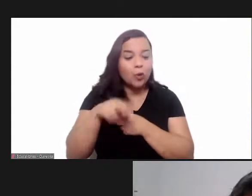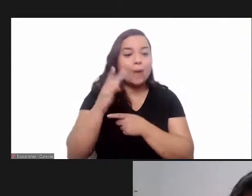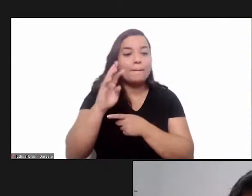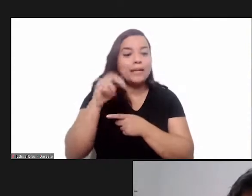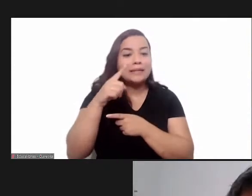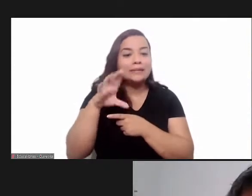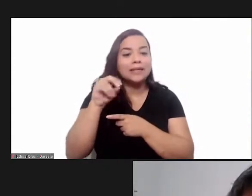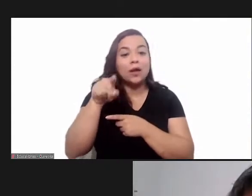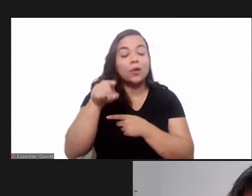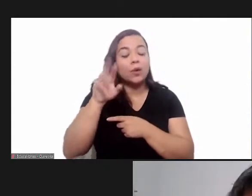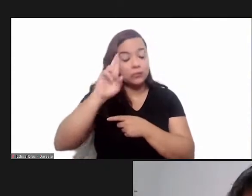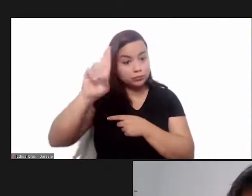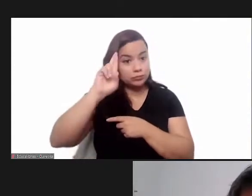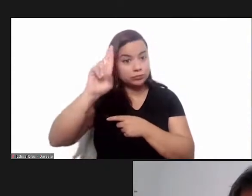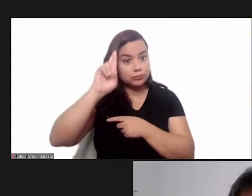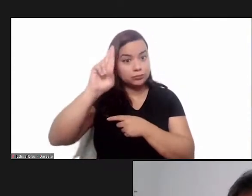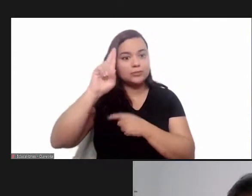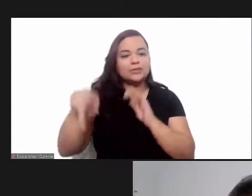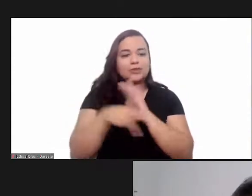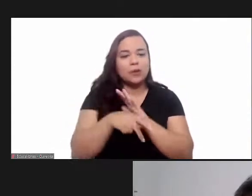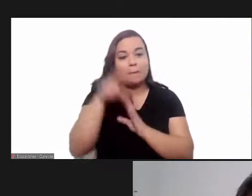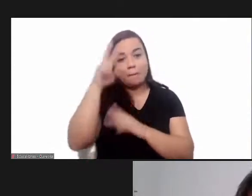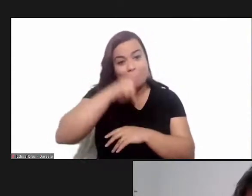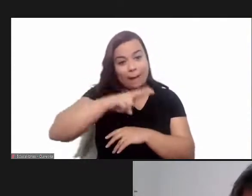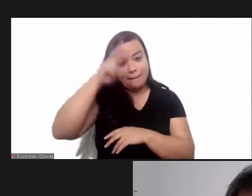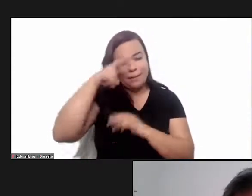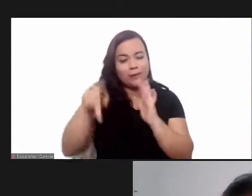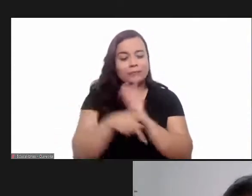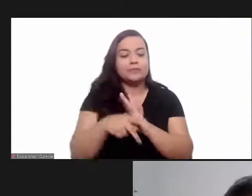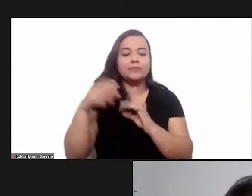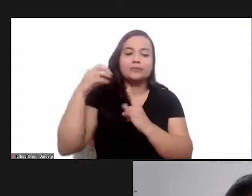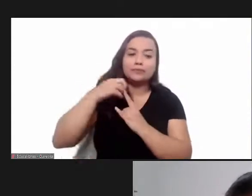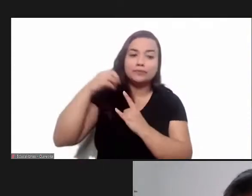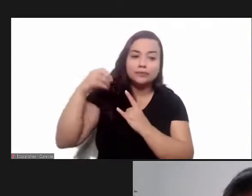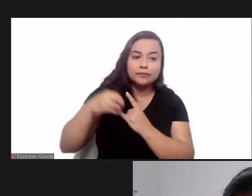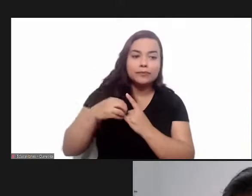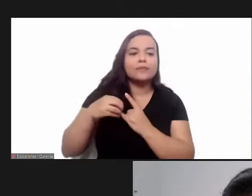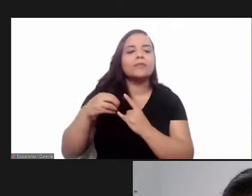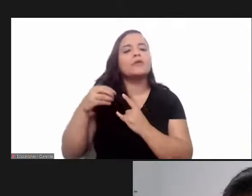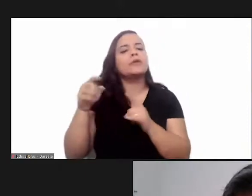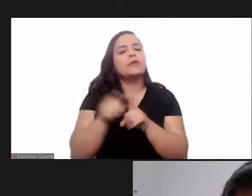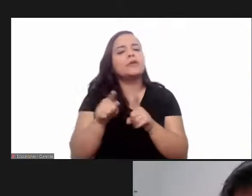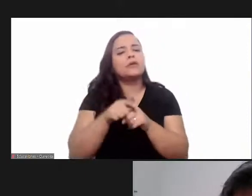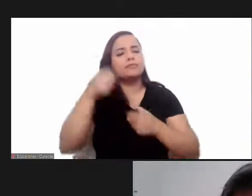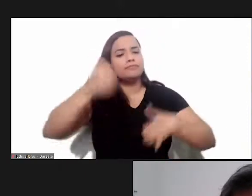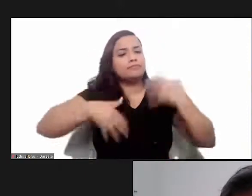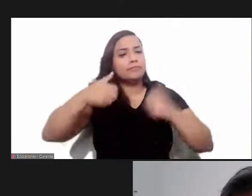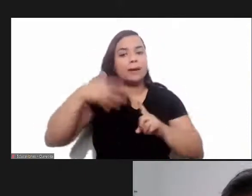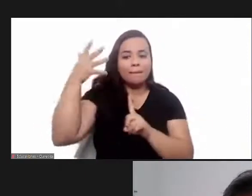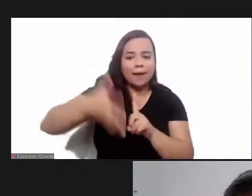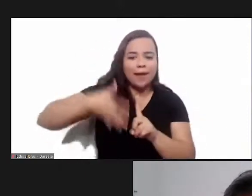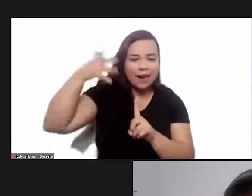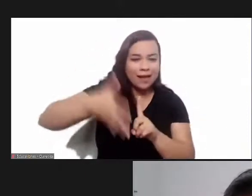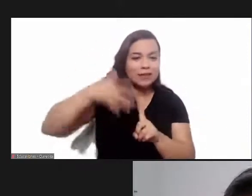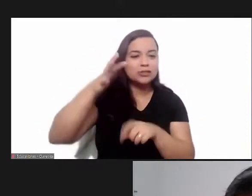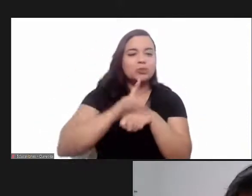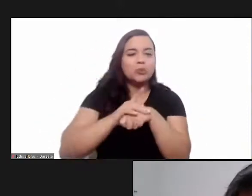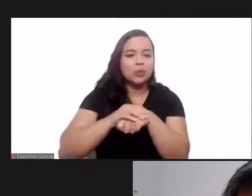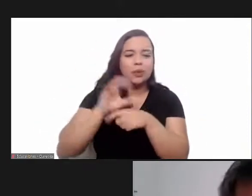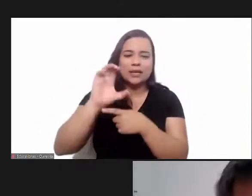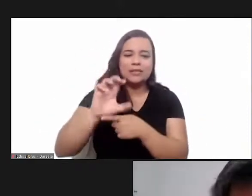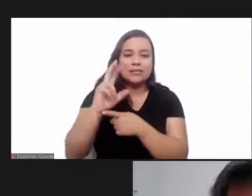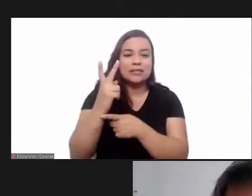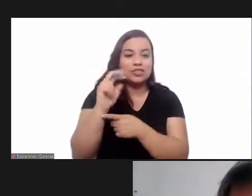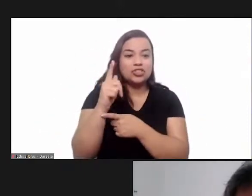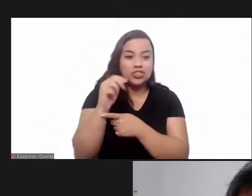of memoria's who will give his lecture on chagas disease and memoria's a